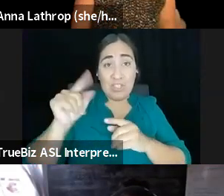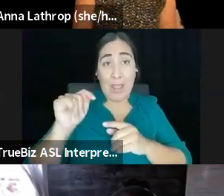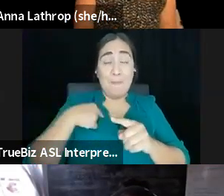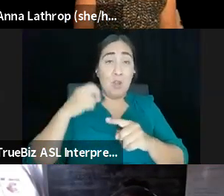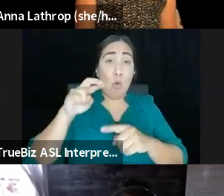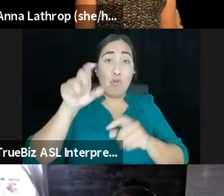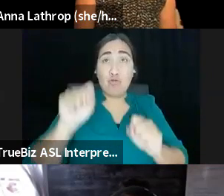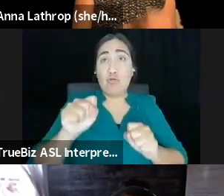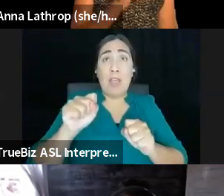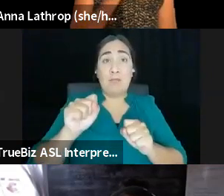to start us off, that'd be great.